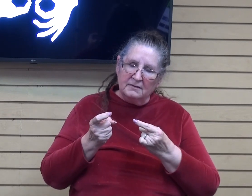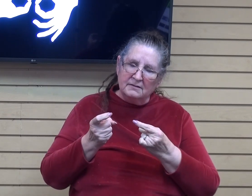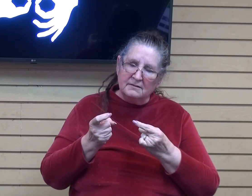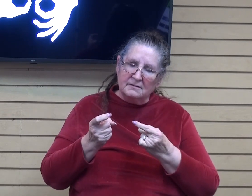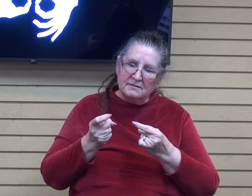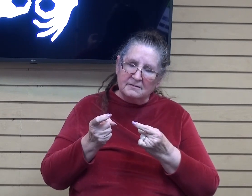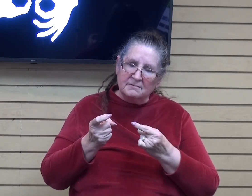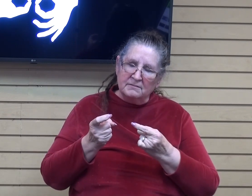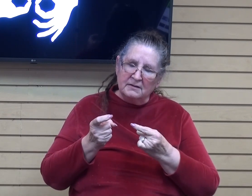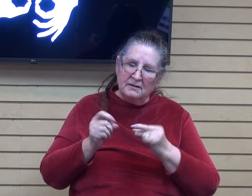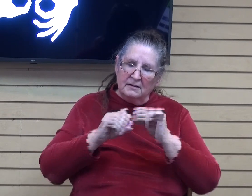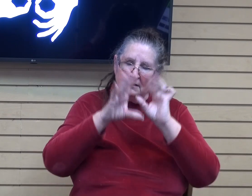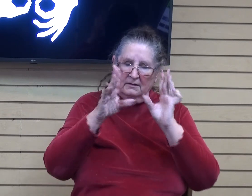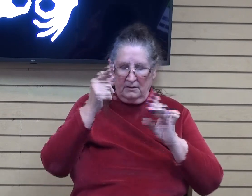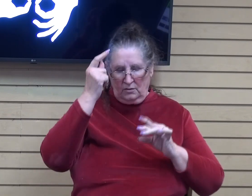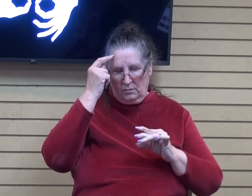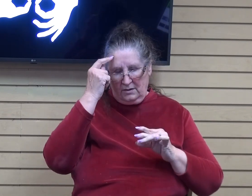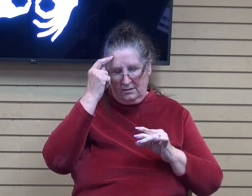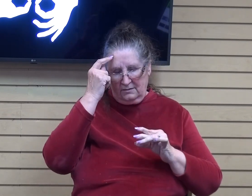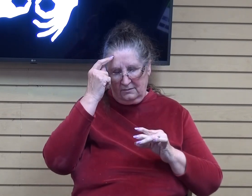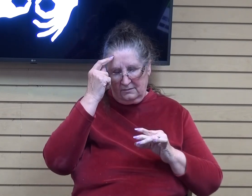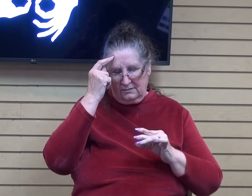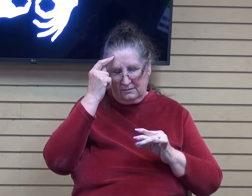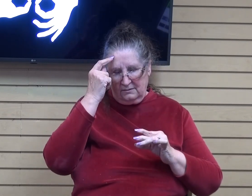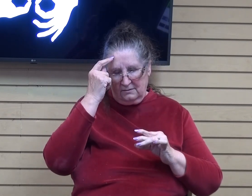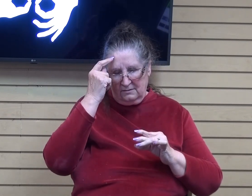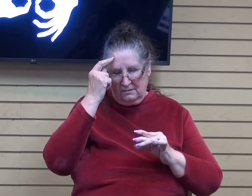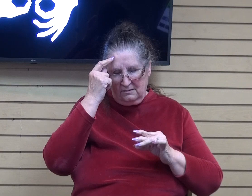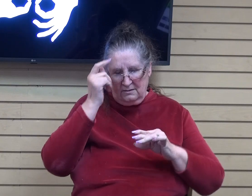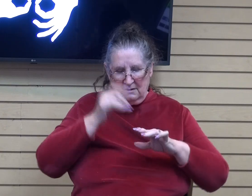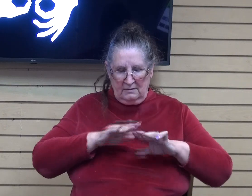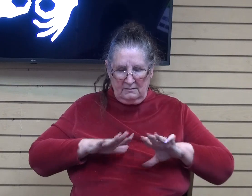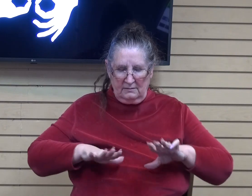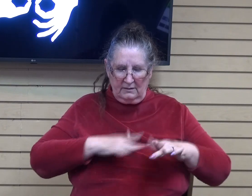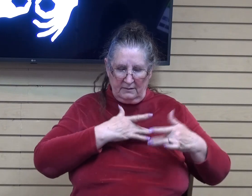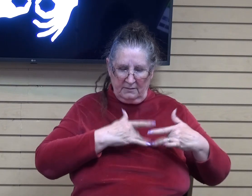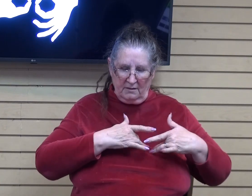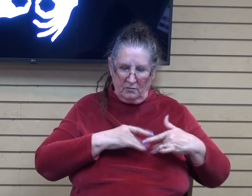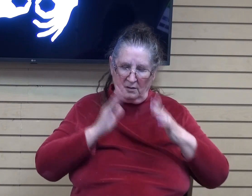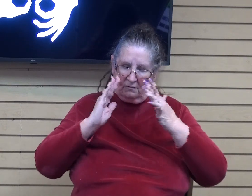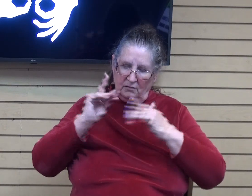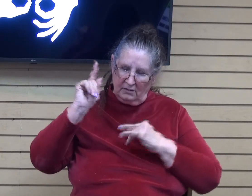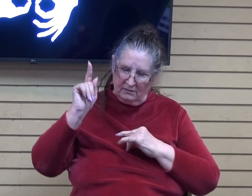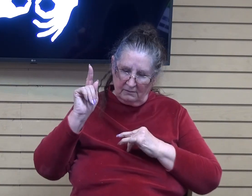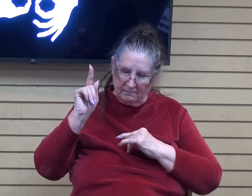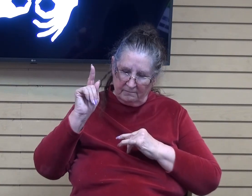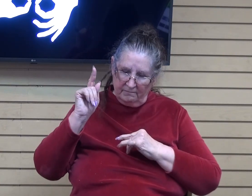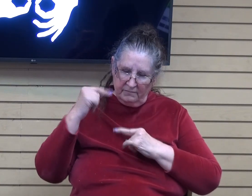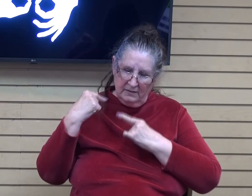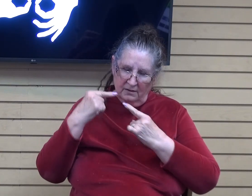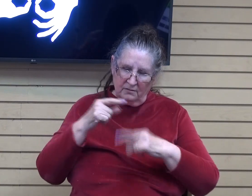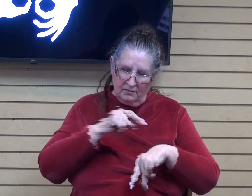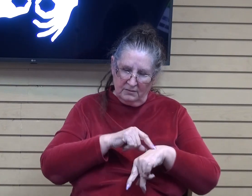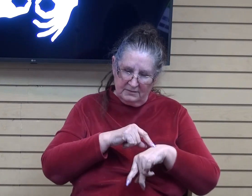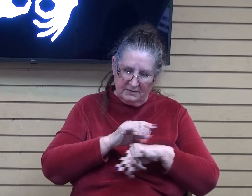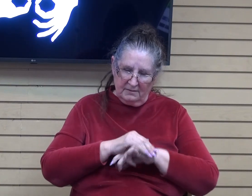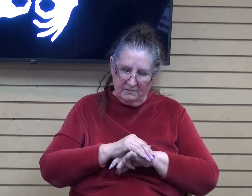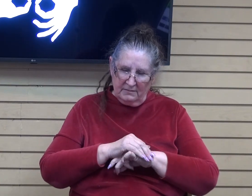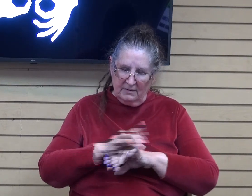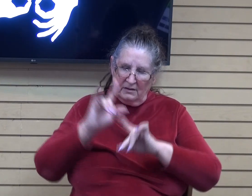clear minds and settled hearts that we may focus on you during this time we love you and we